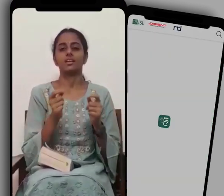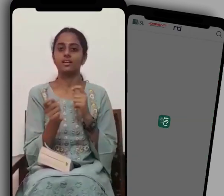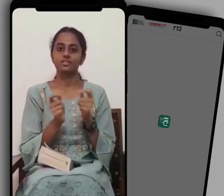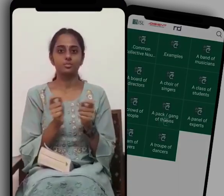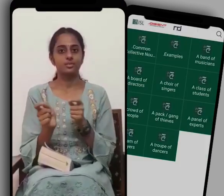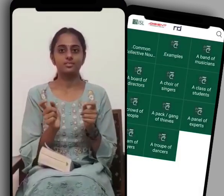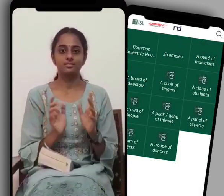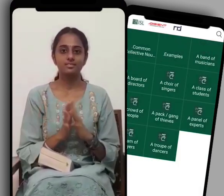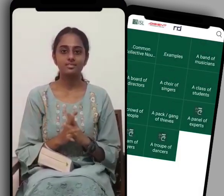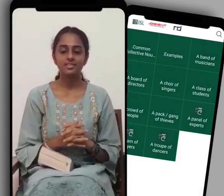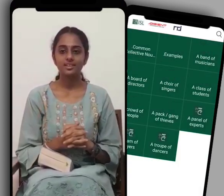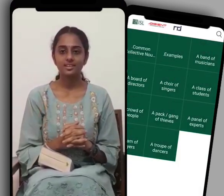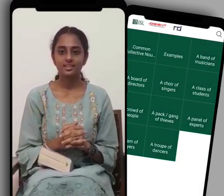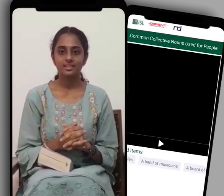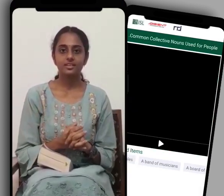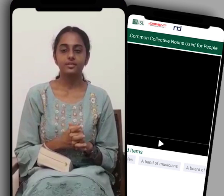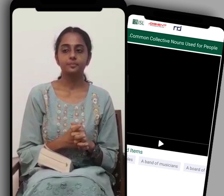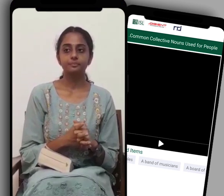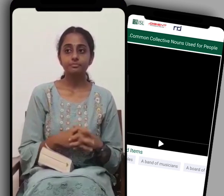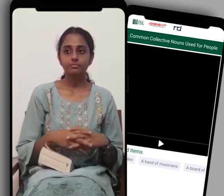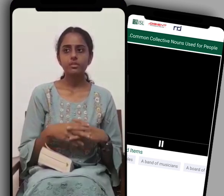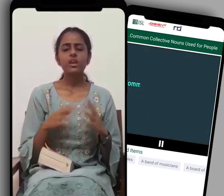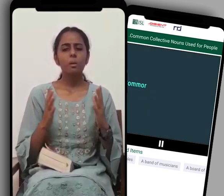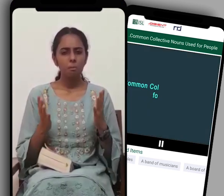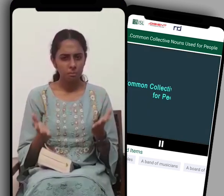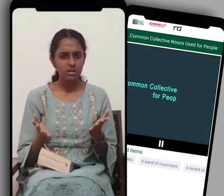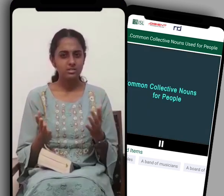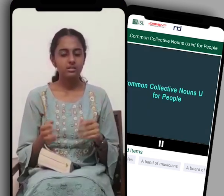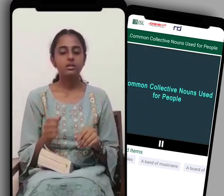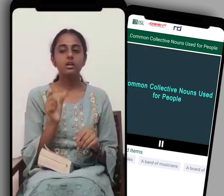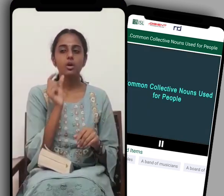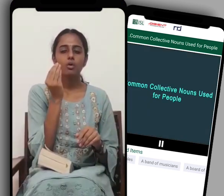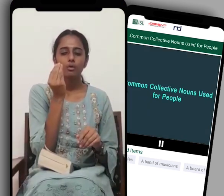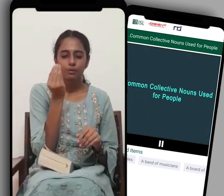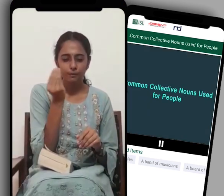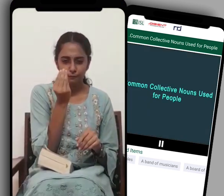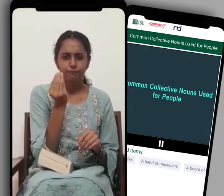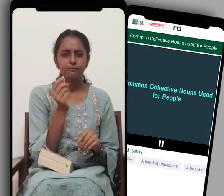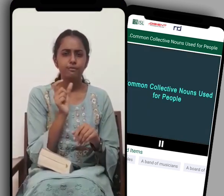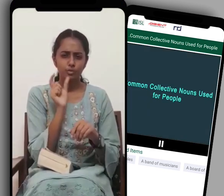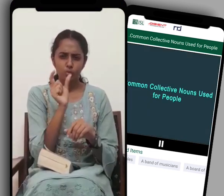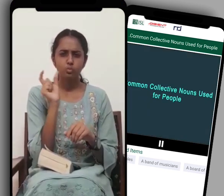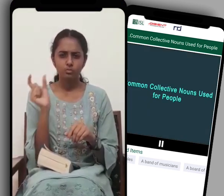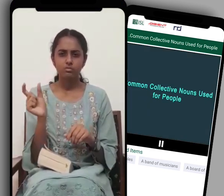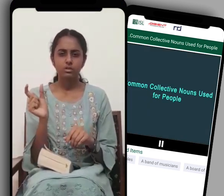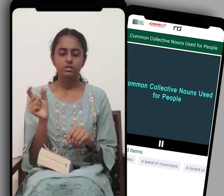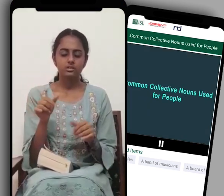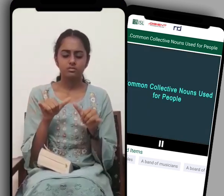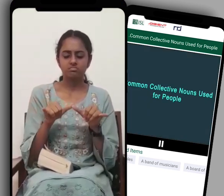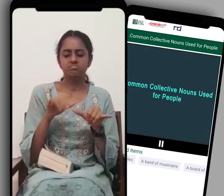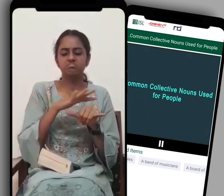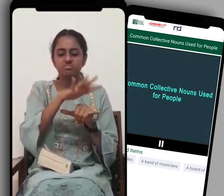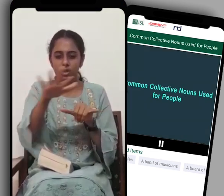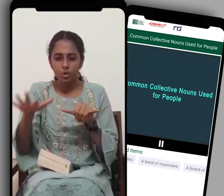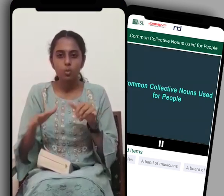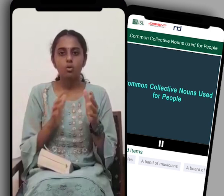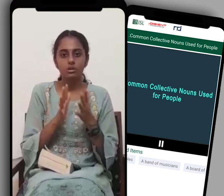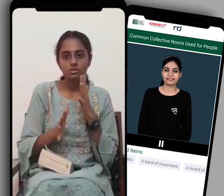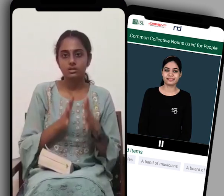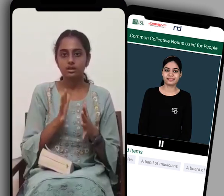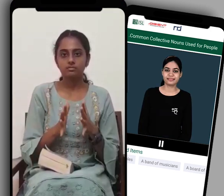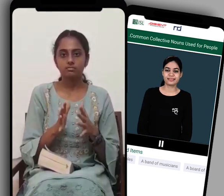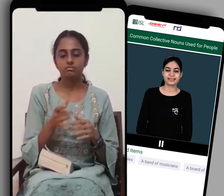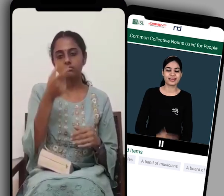but there are certain words which have a